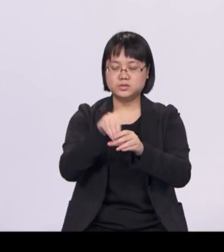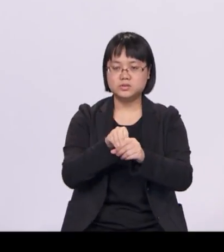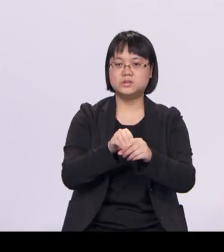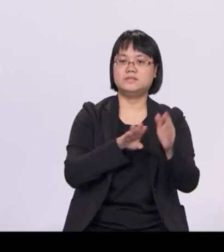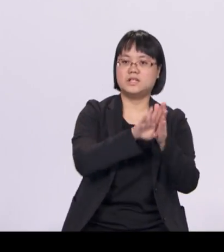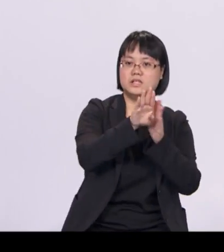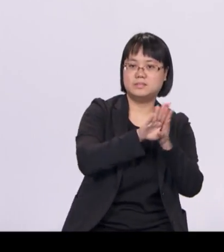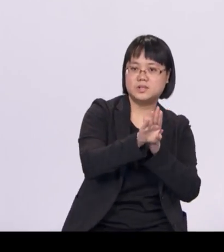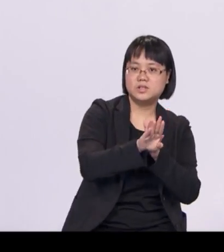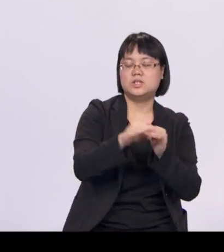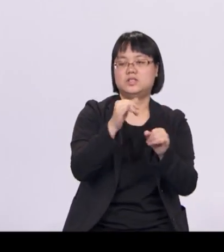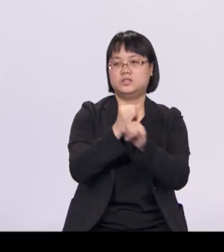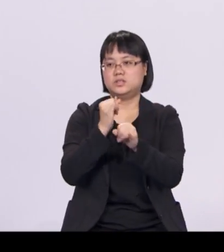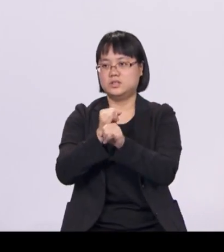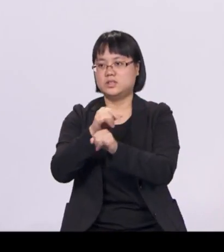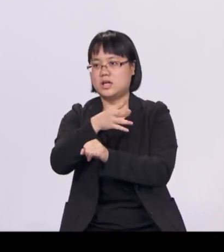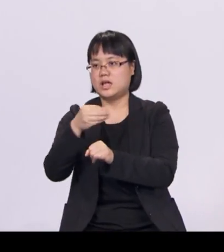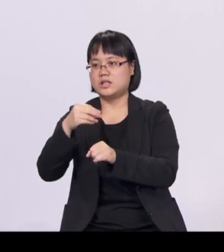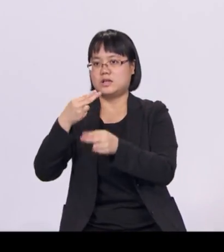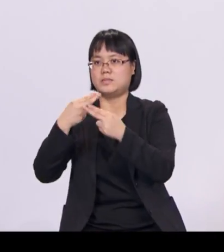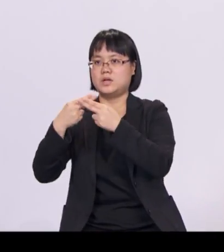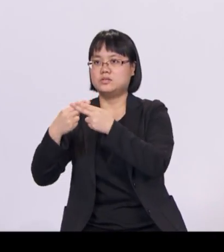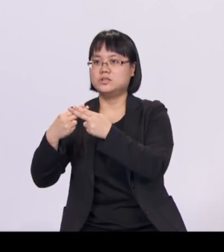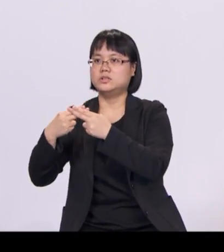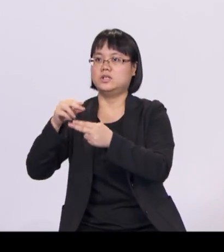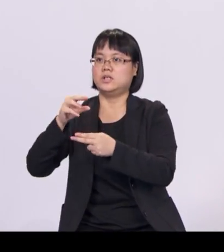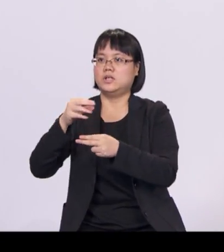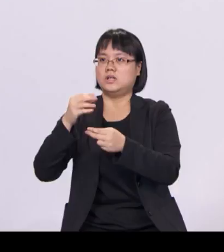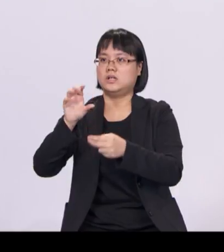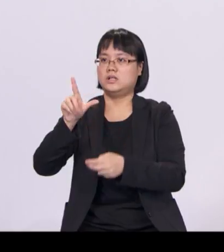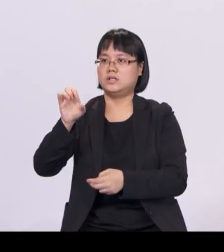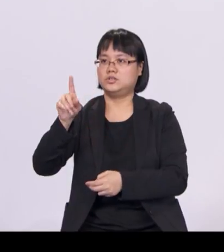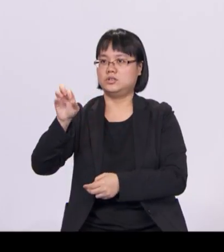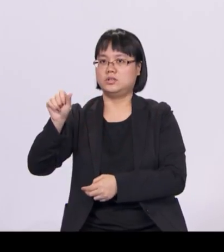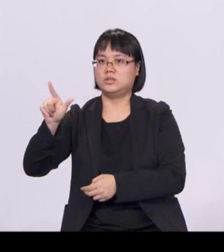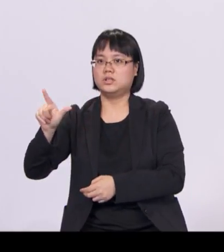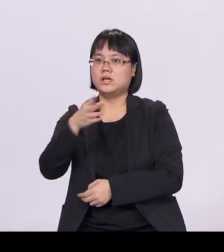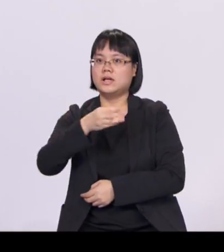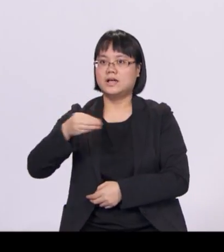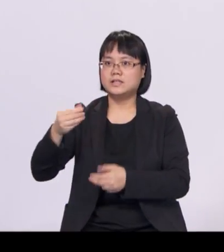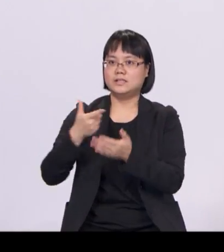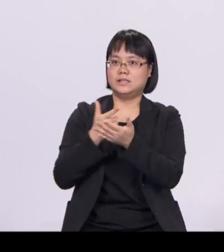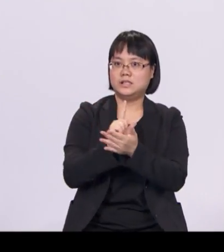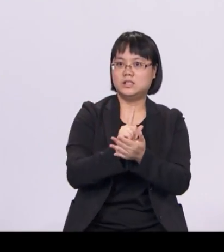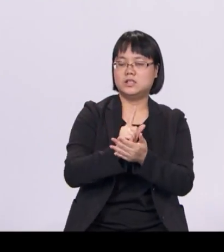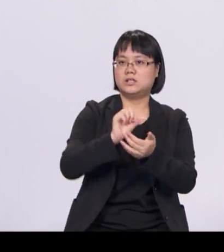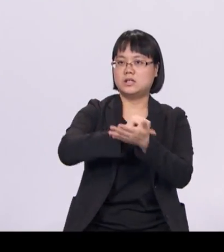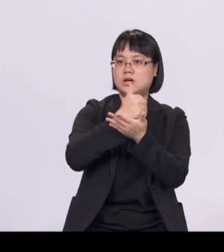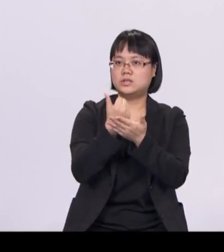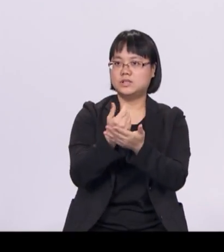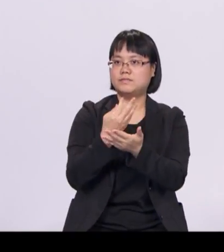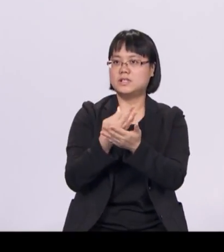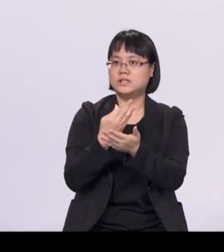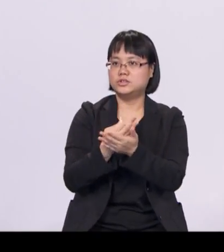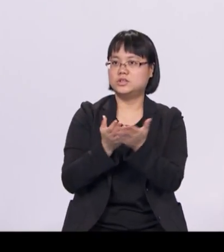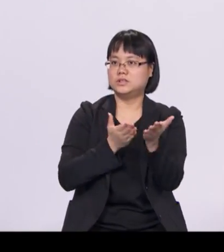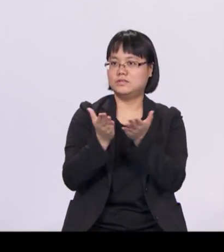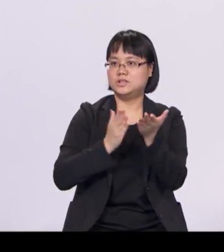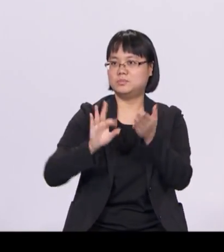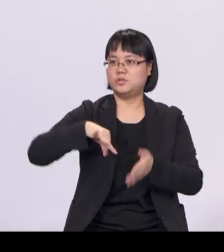investors, multilaterals, and legal accounting and financial service providers. To develop finance and